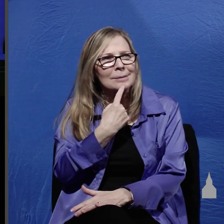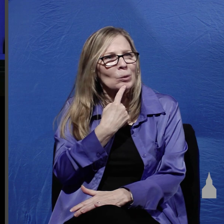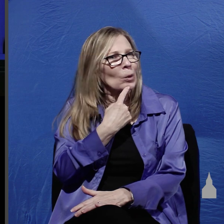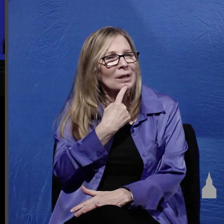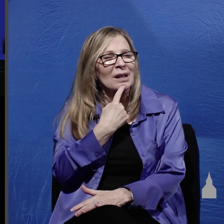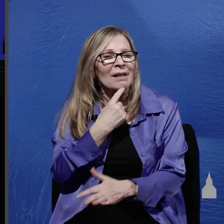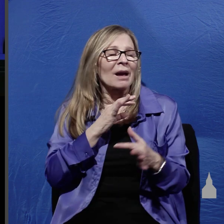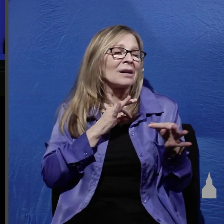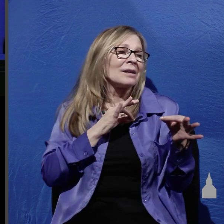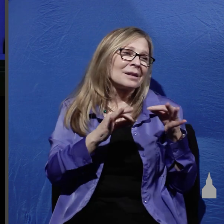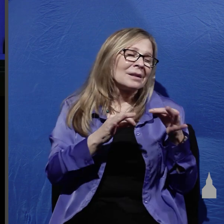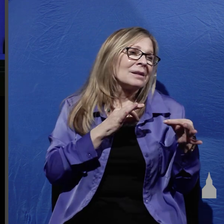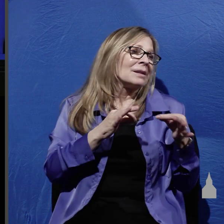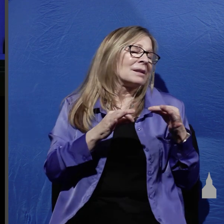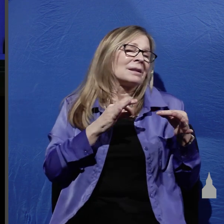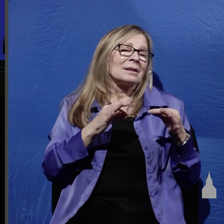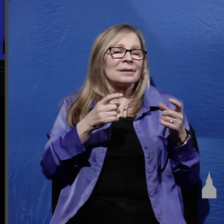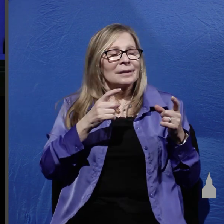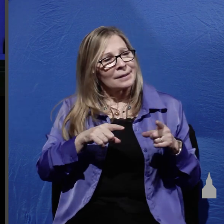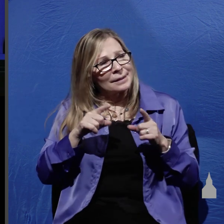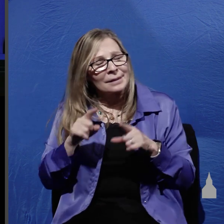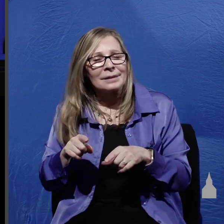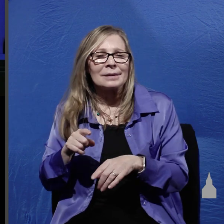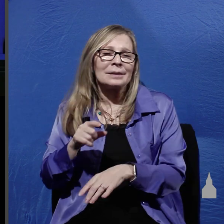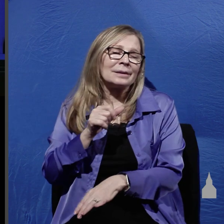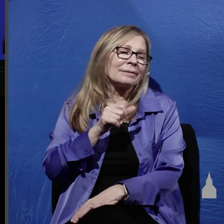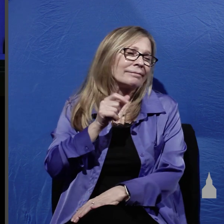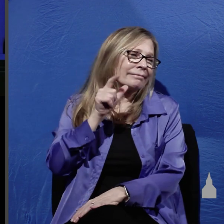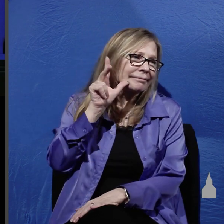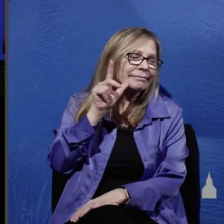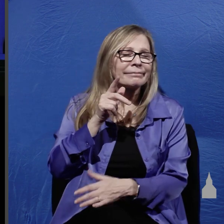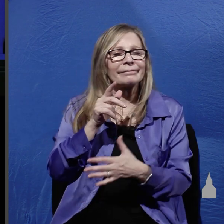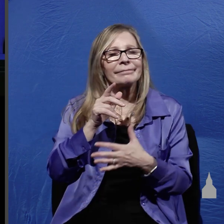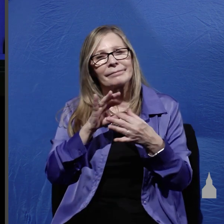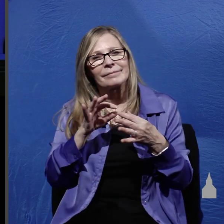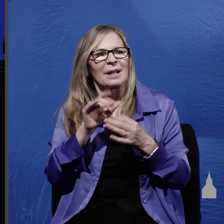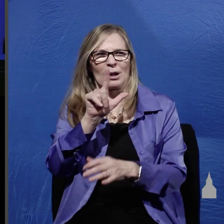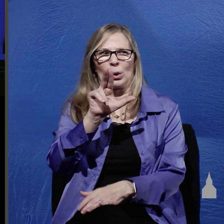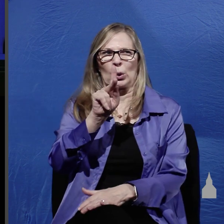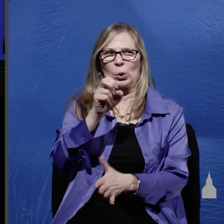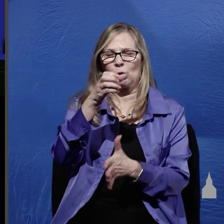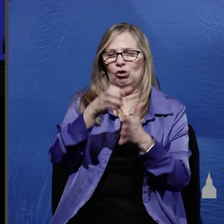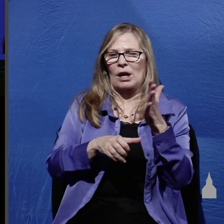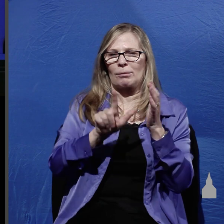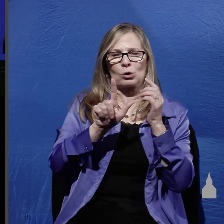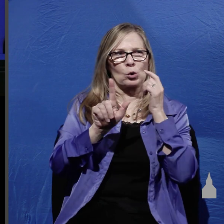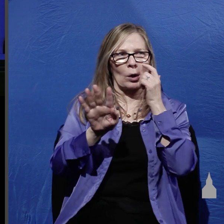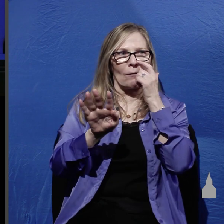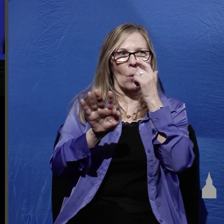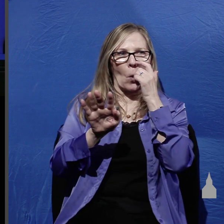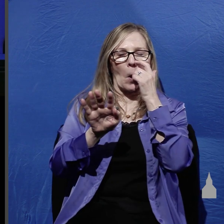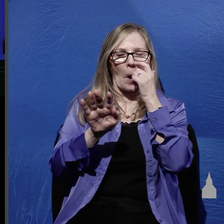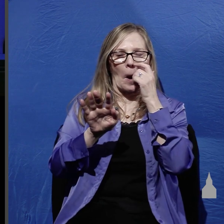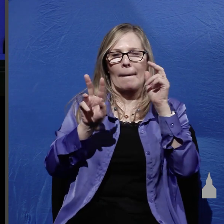Jesus the events what what's taken place recently Luke chapter 24 breaking in at verse 13